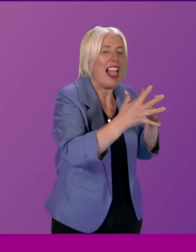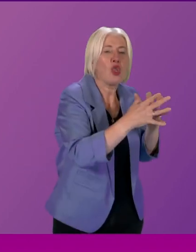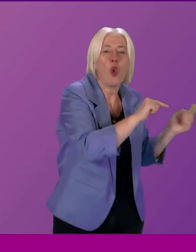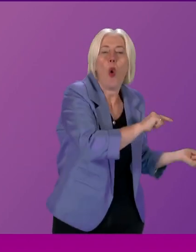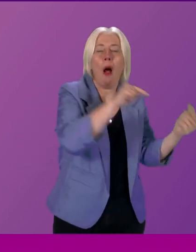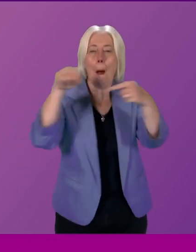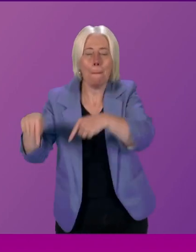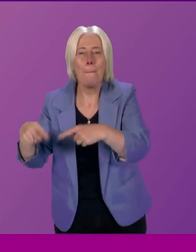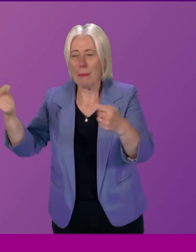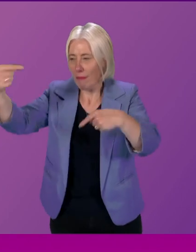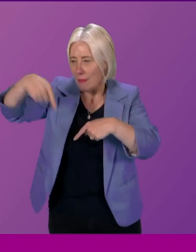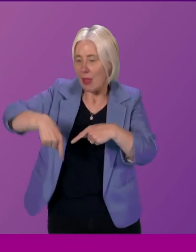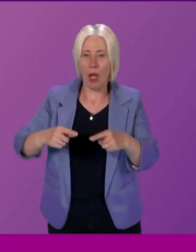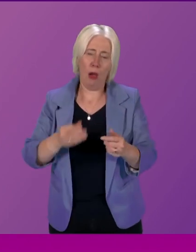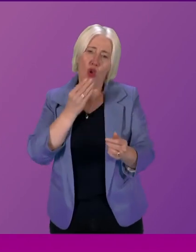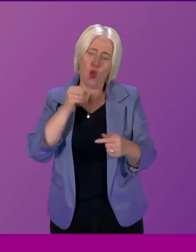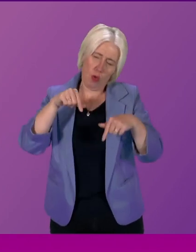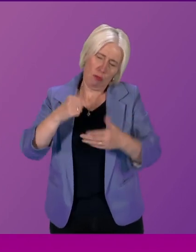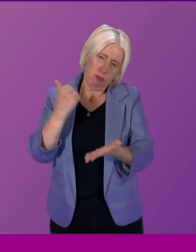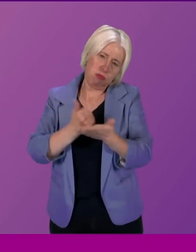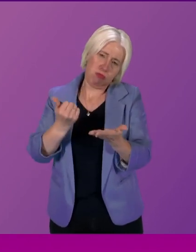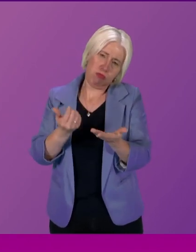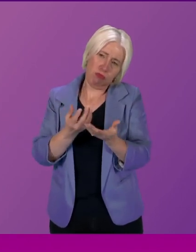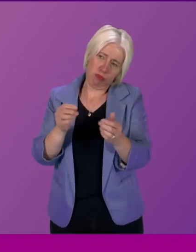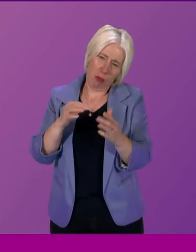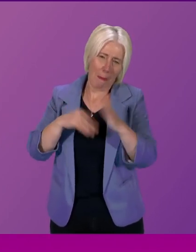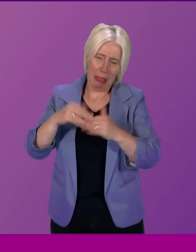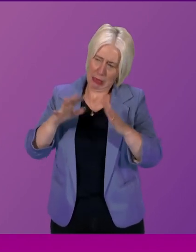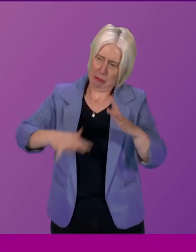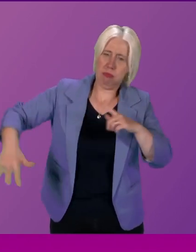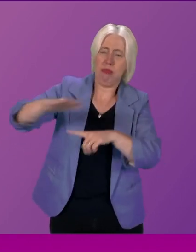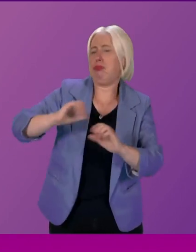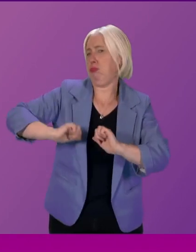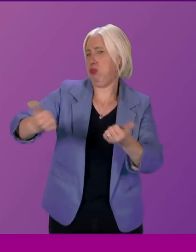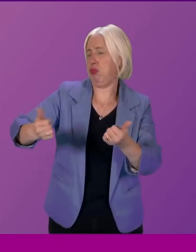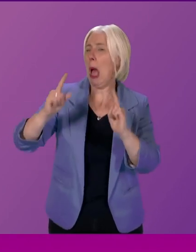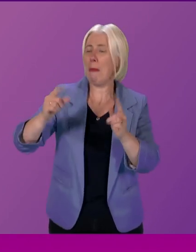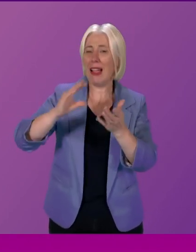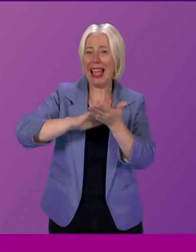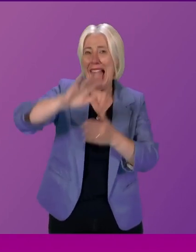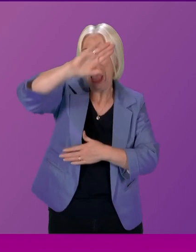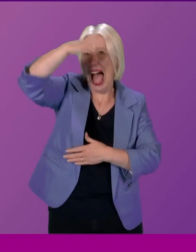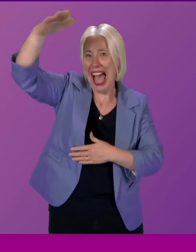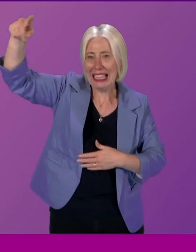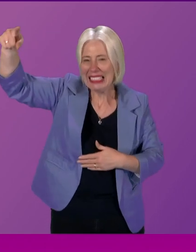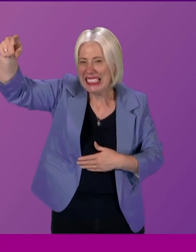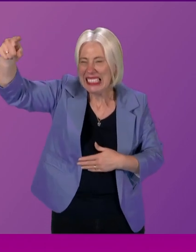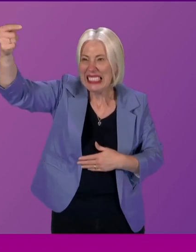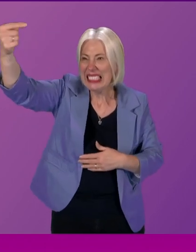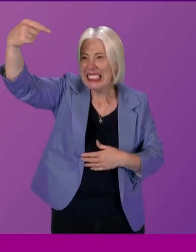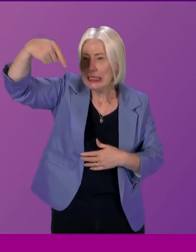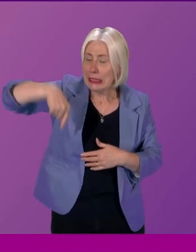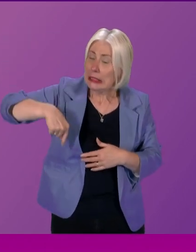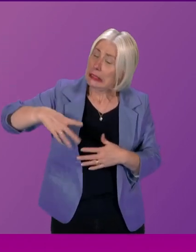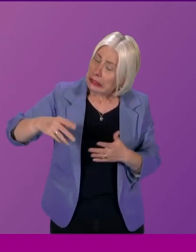parliament and make use of the excellent facilities that we've got when it comes to the highlands I think that it becomes more